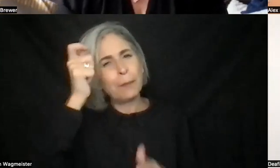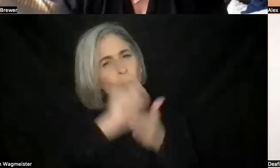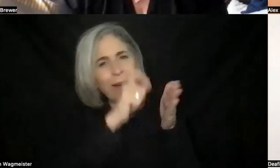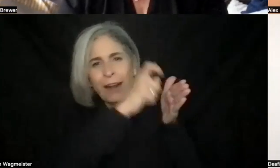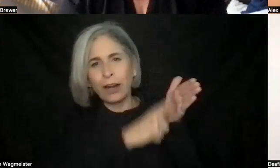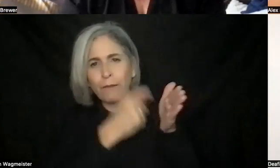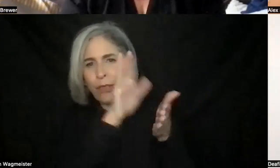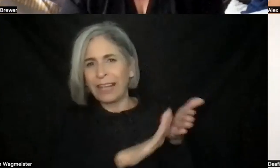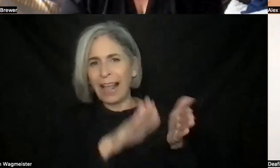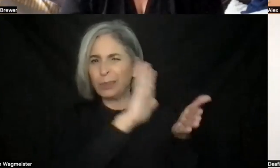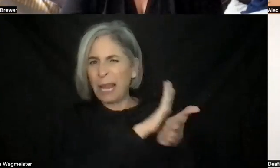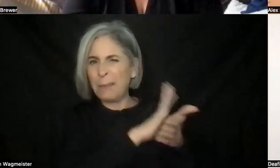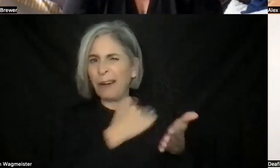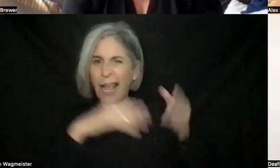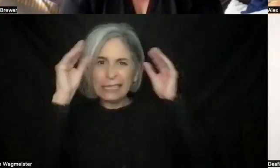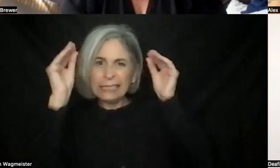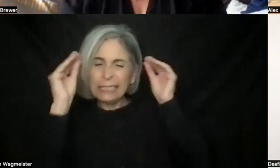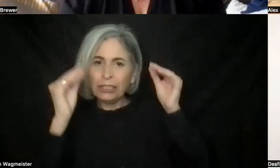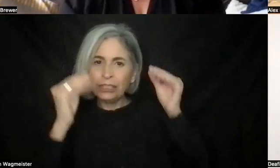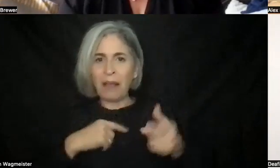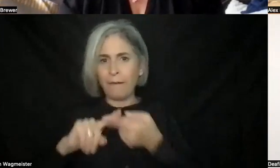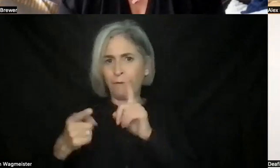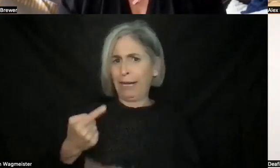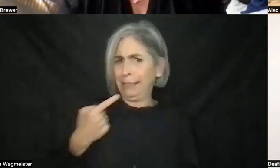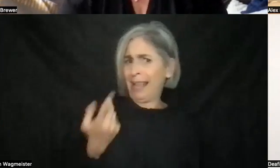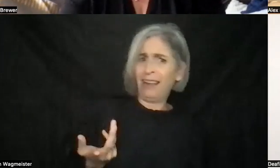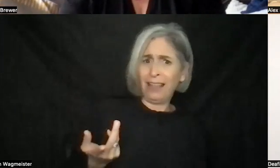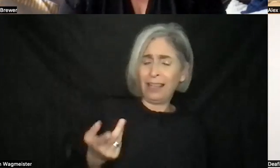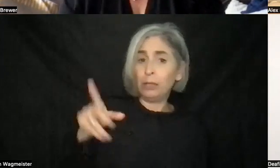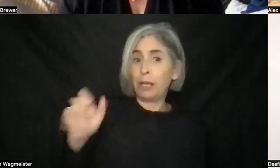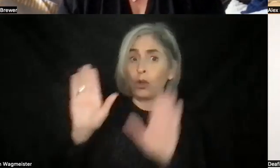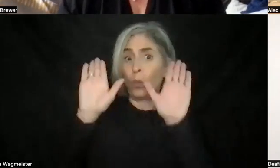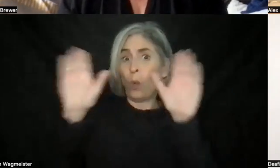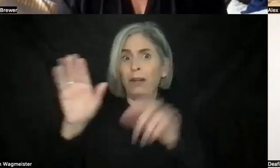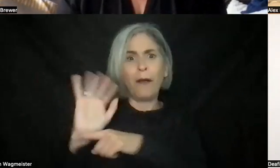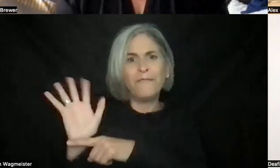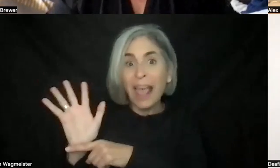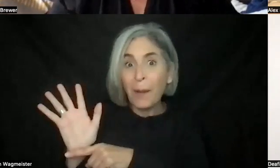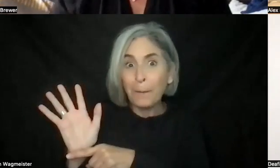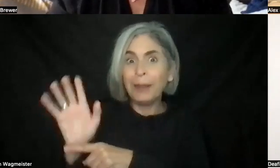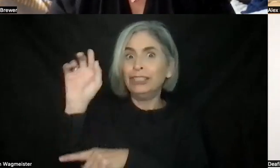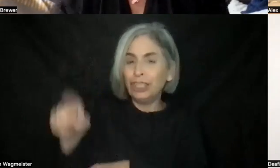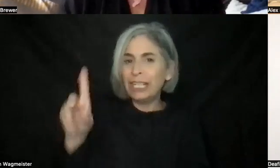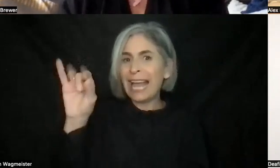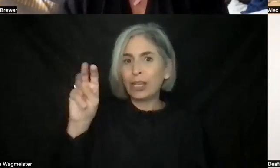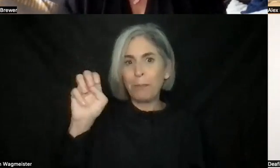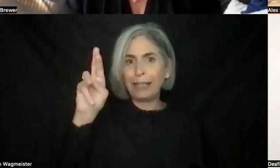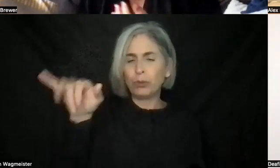paper where I taught. And a friend of mine said, oh, this sounds like it'd be a great documentary. And I was like, okay, I have